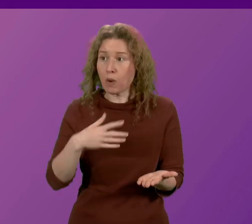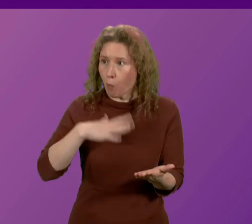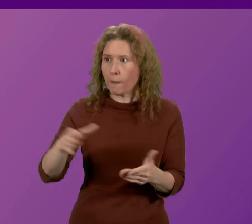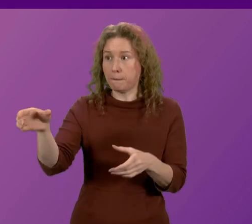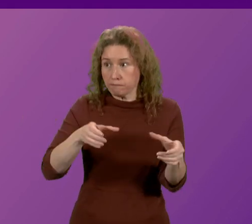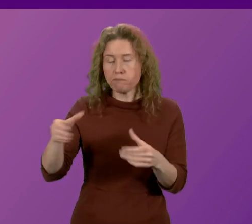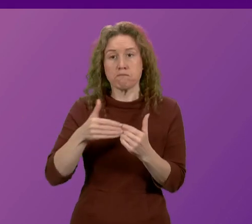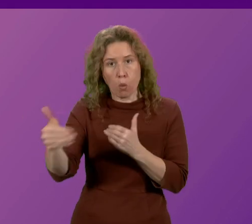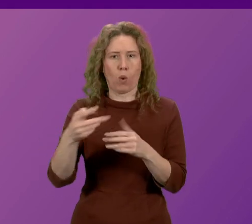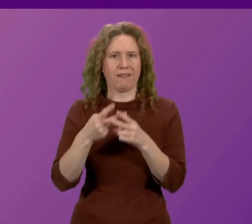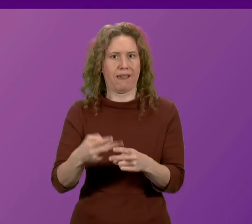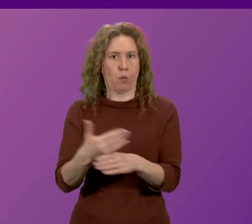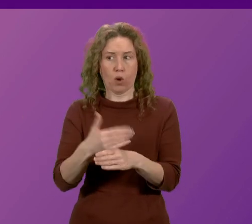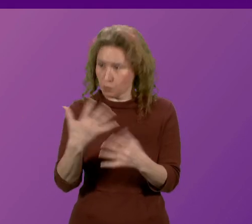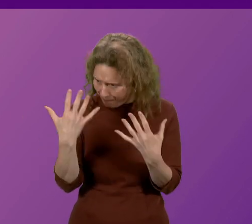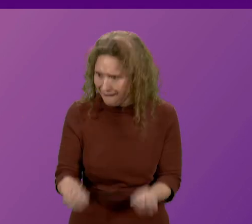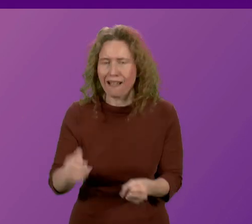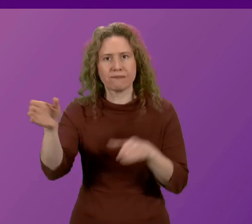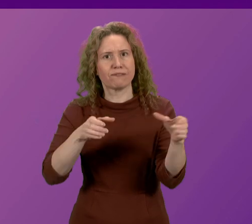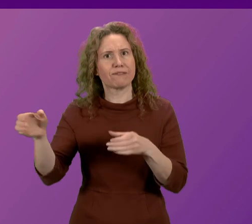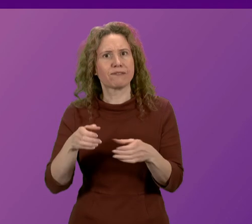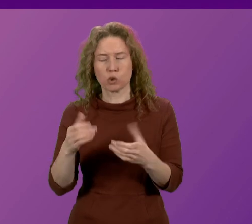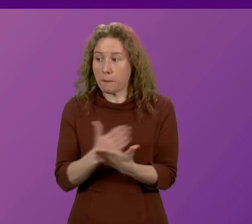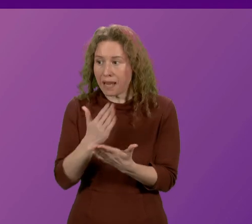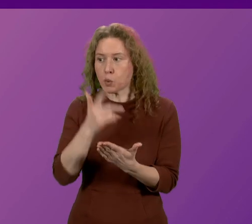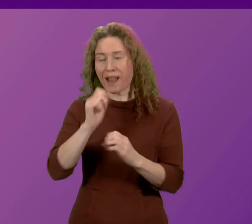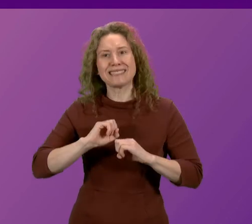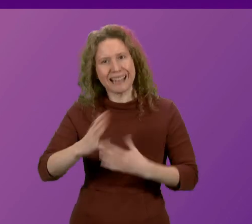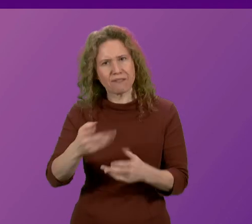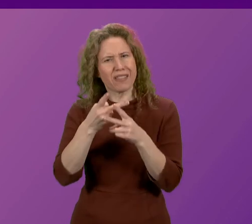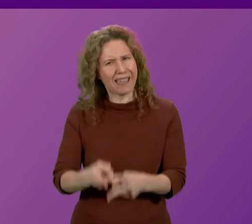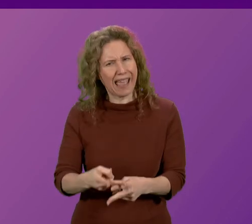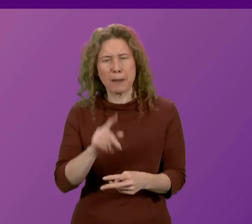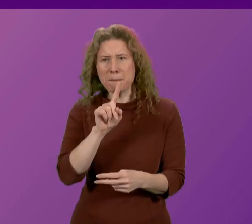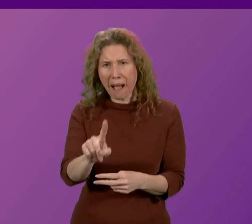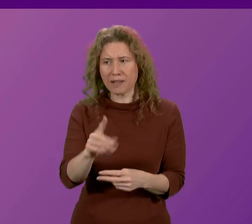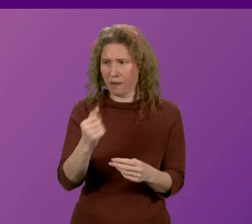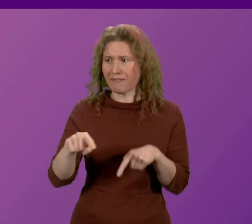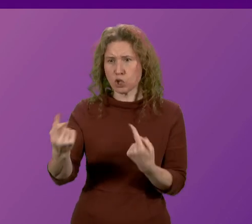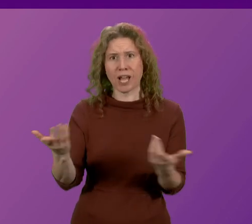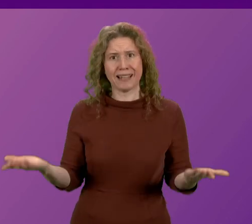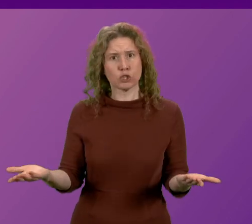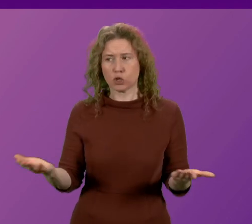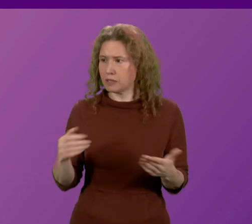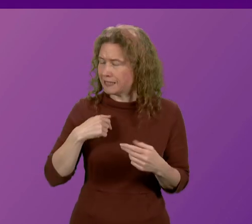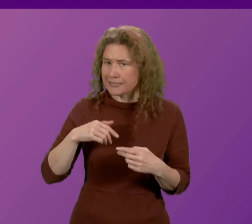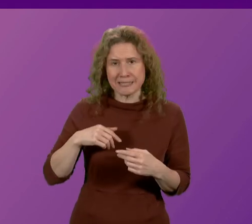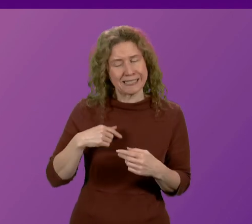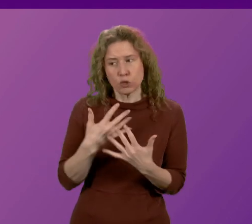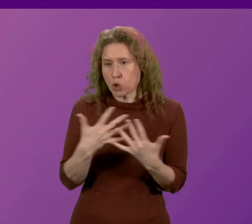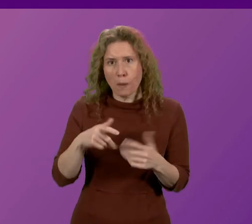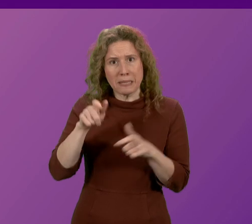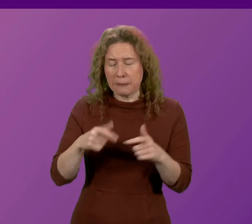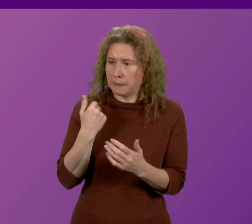workers employed, which we do, to make sure that we can deliver that care. But there is a challenge about rising demand,